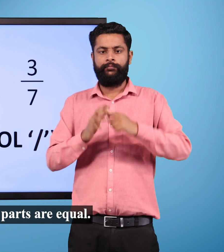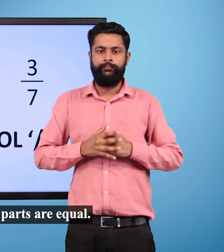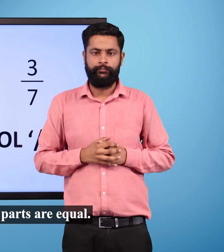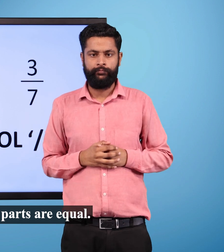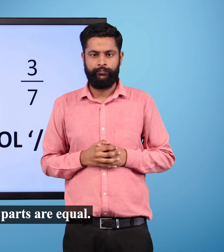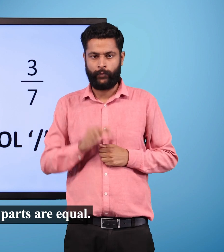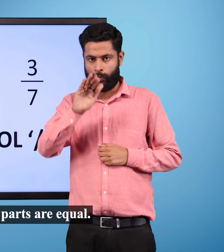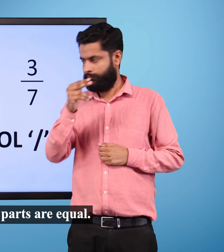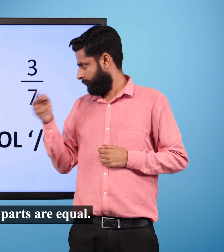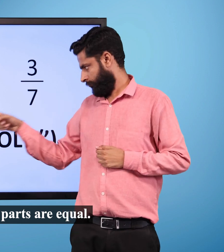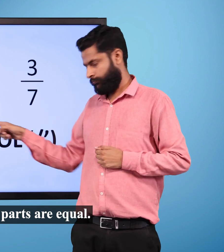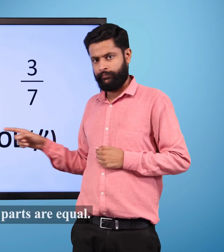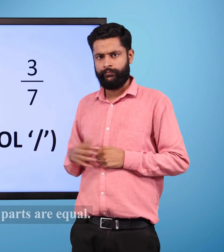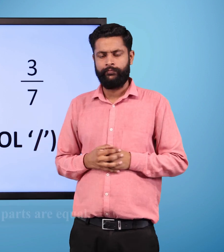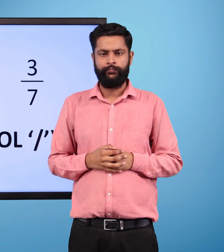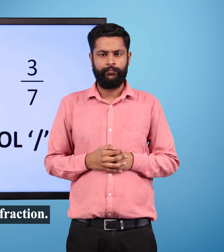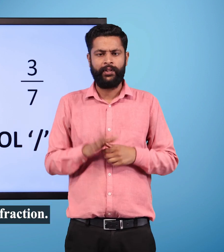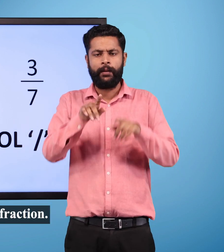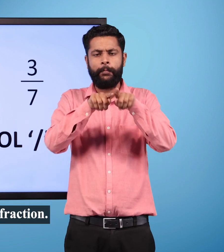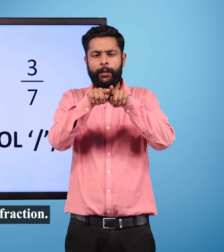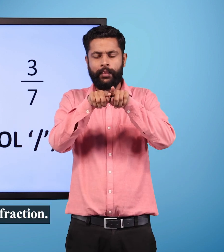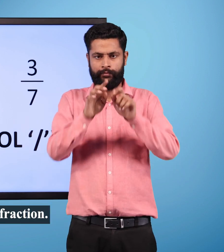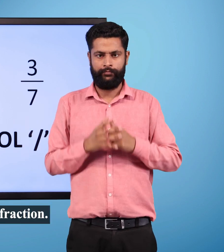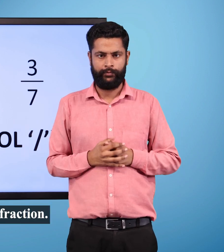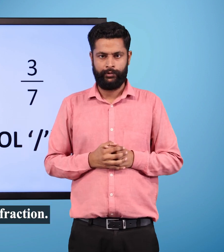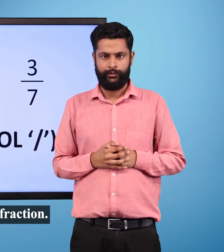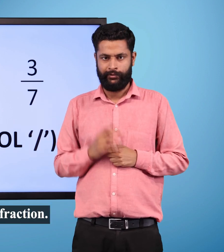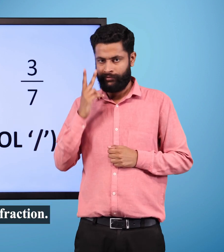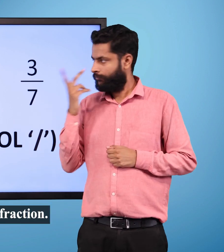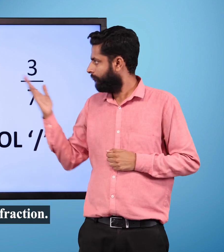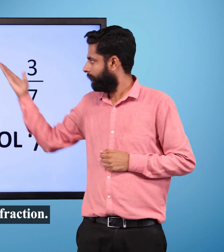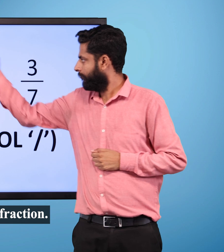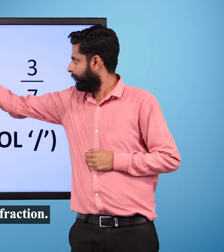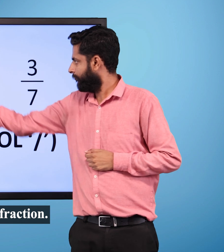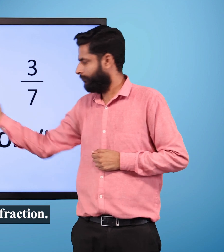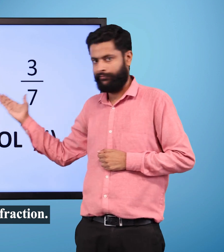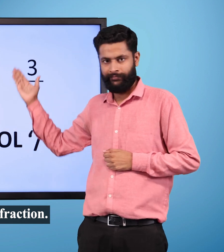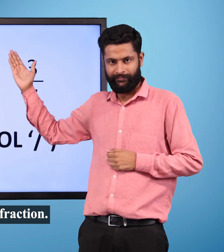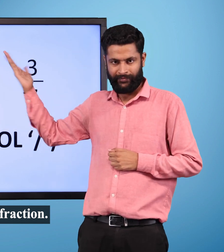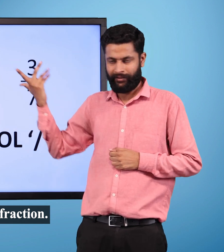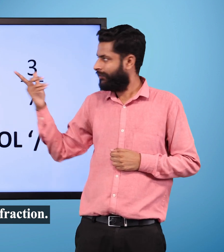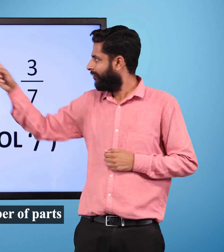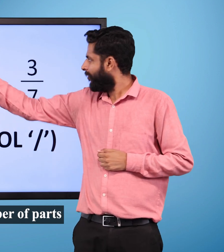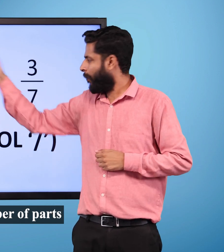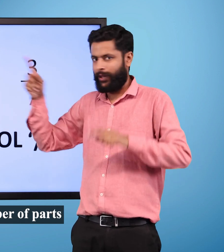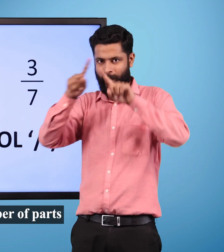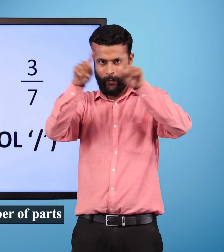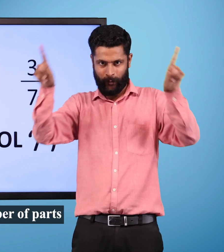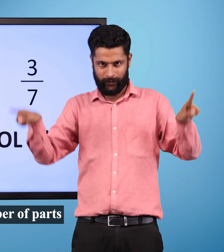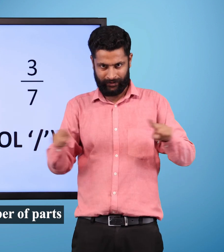parts are equal for example three by seven is a fraction here seven